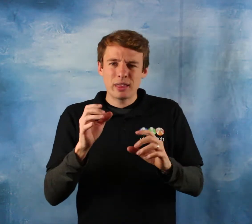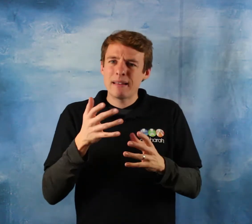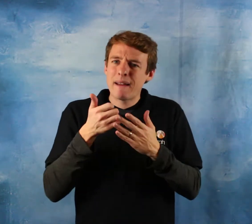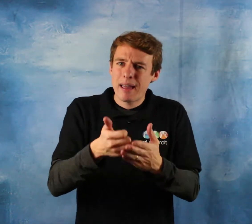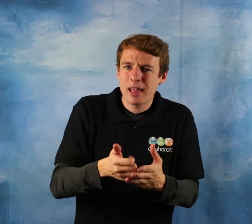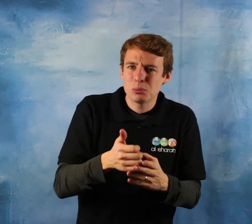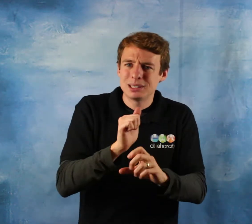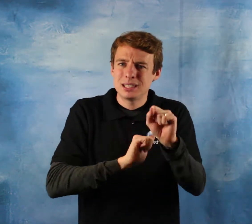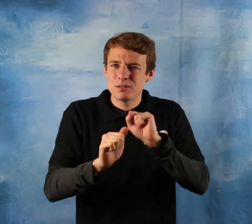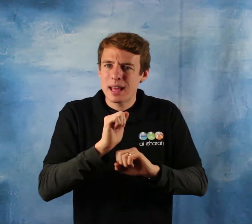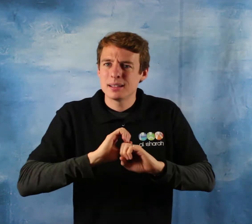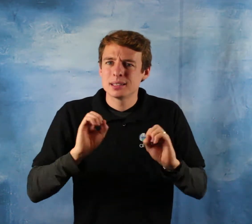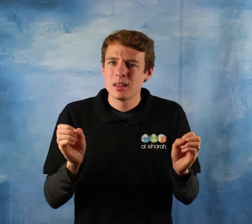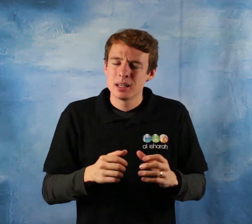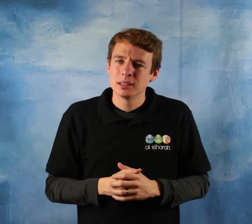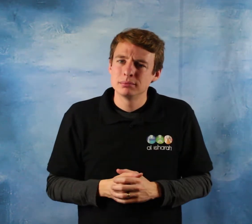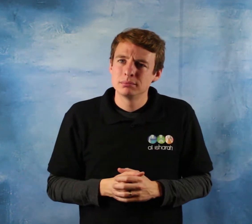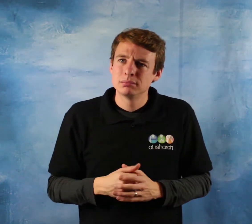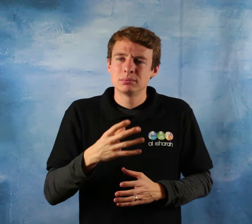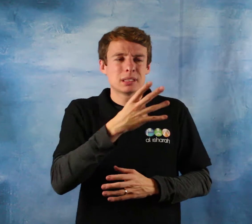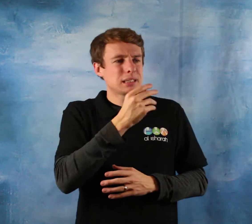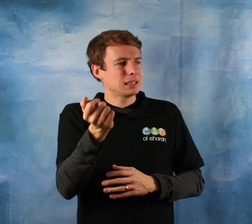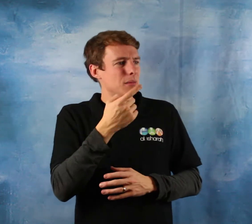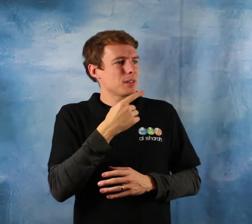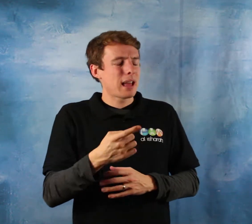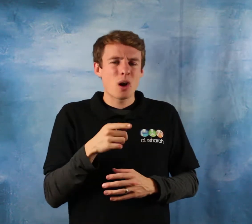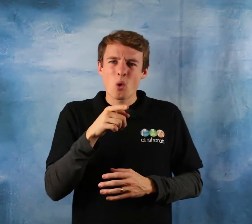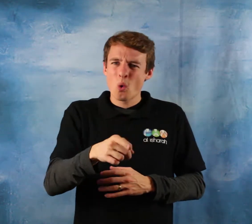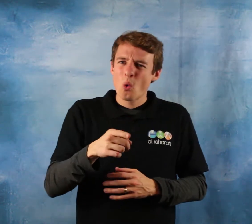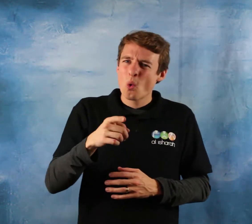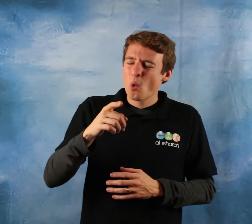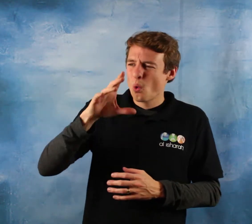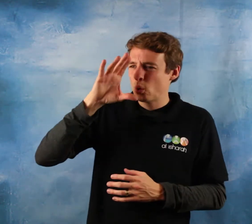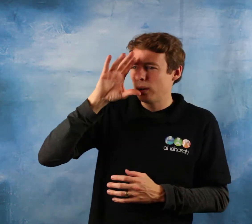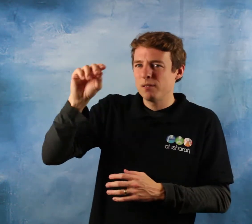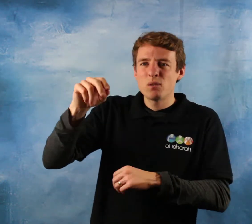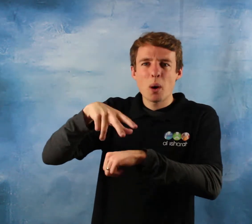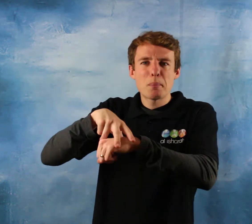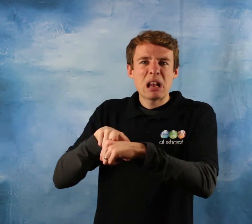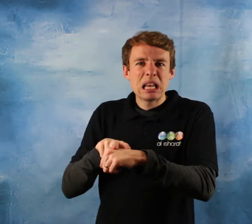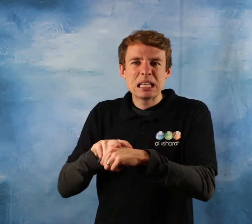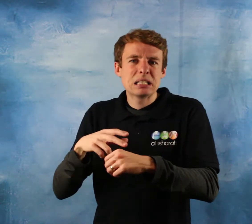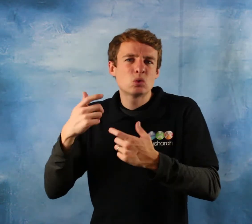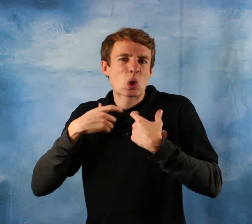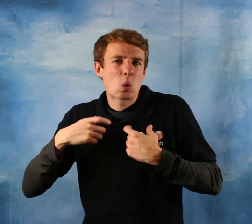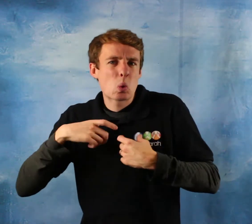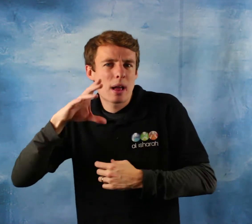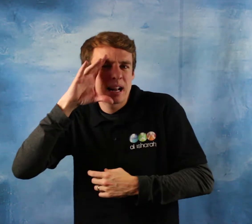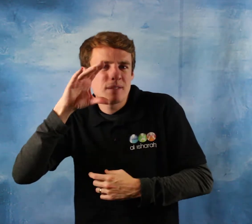how dare she do that how is she supposed to seek her rights how is she supposed to seek justice for herself how many women